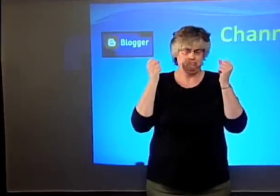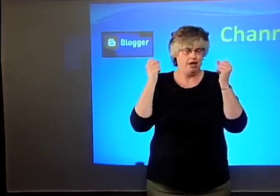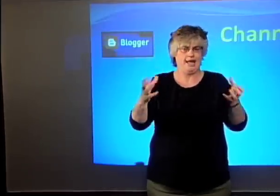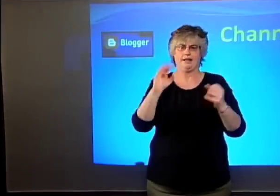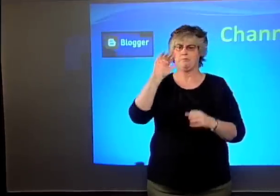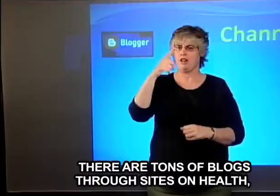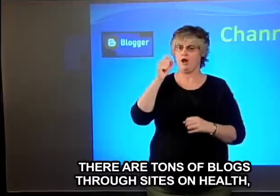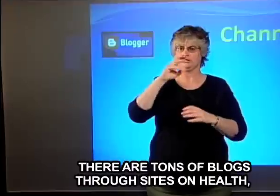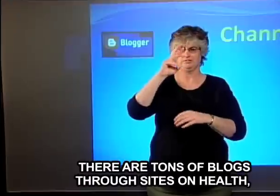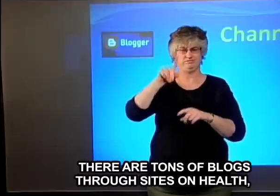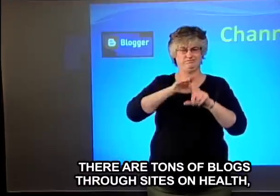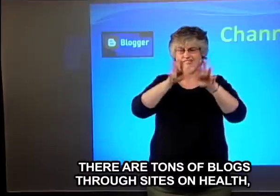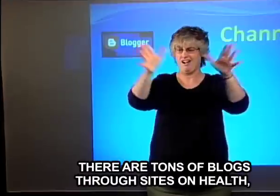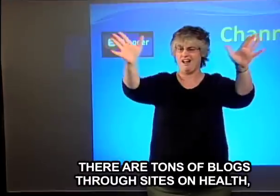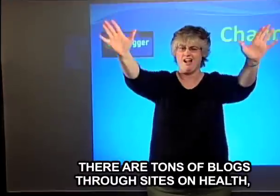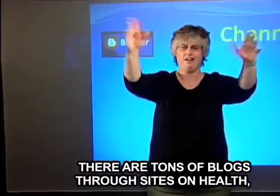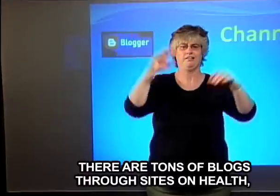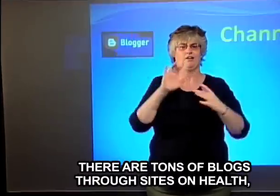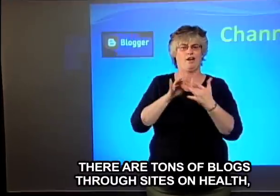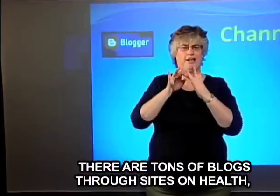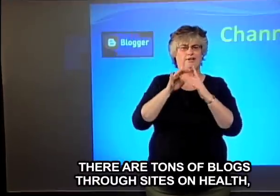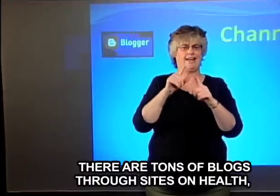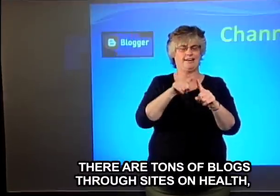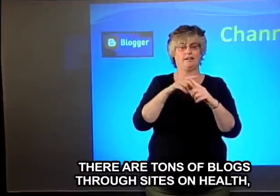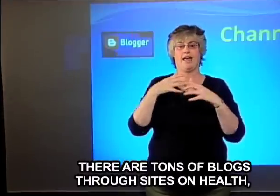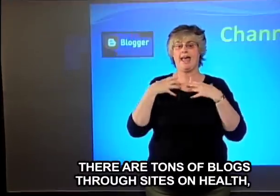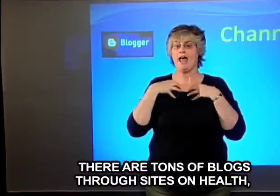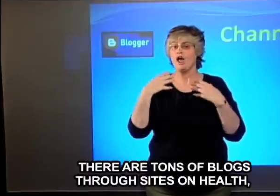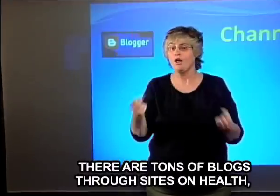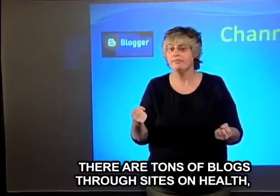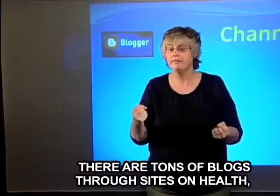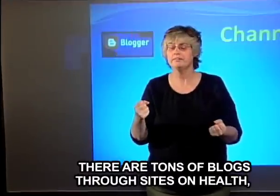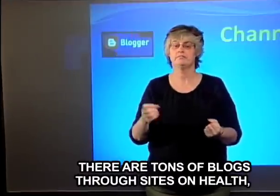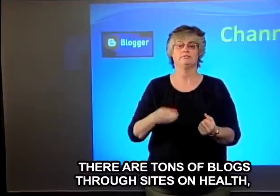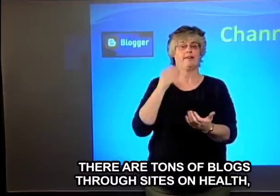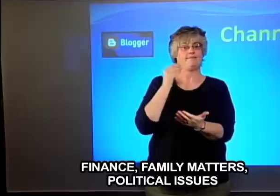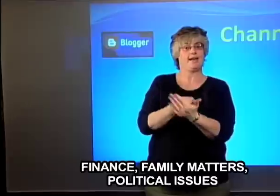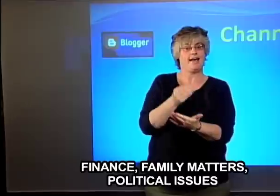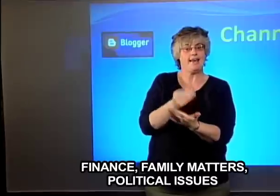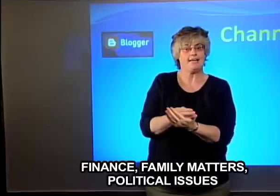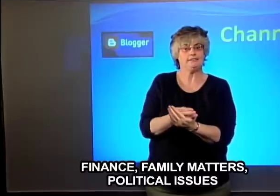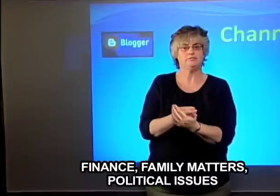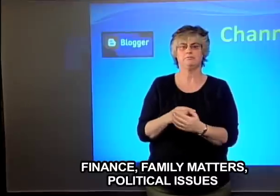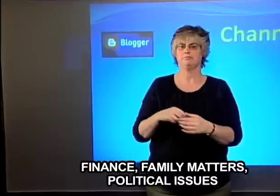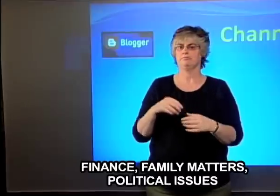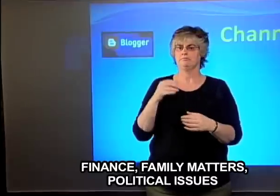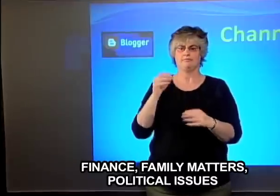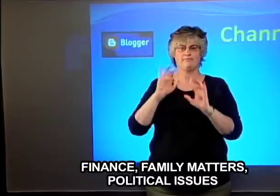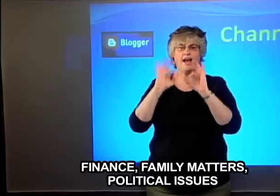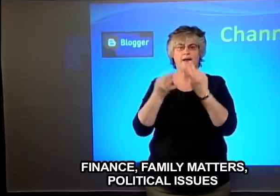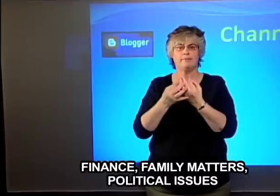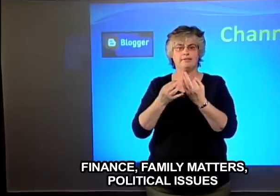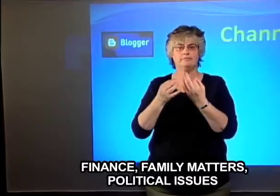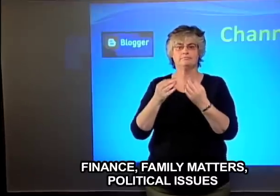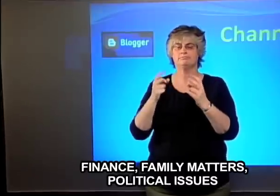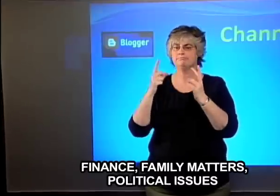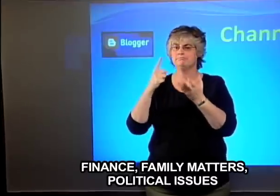There are tons of blogs through sites on health, finance, family matters,